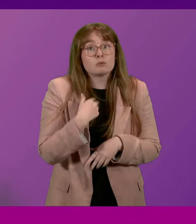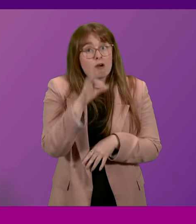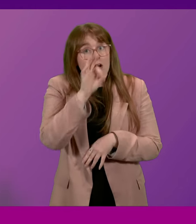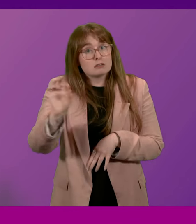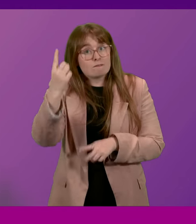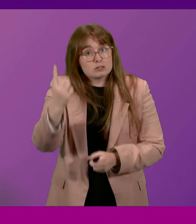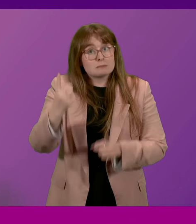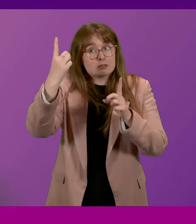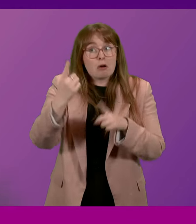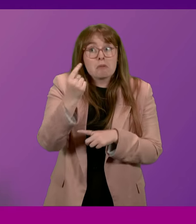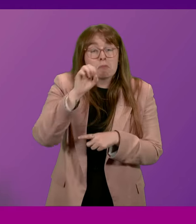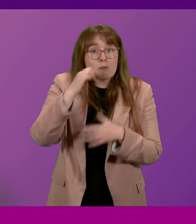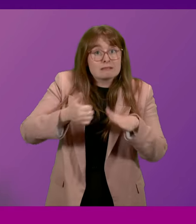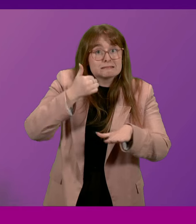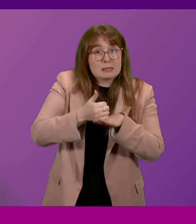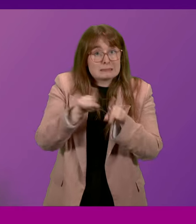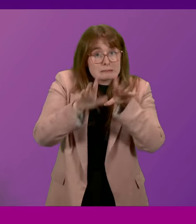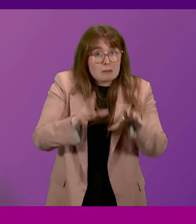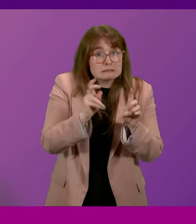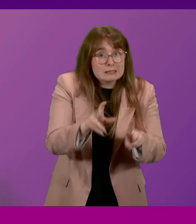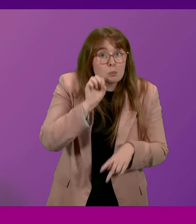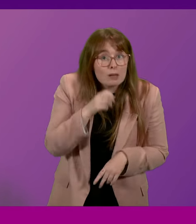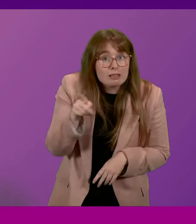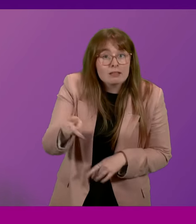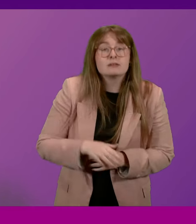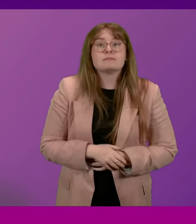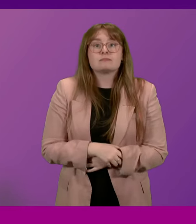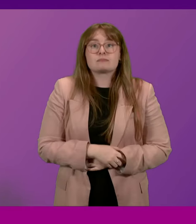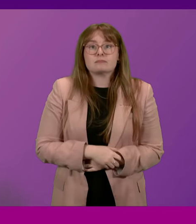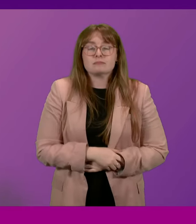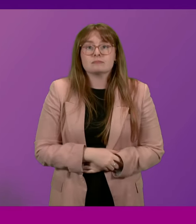consider introducing such a scheme like that? First Minister.